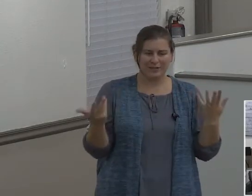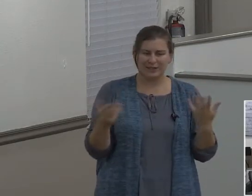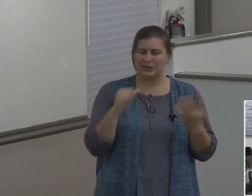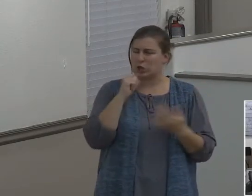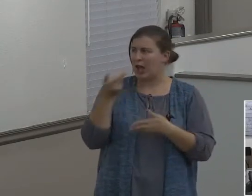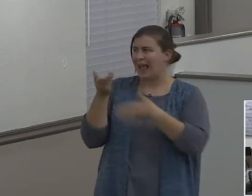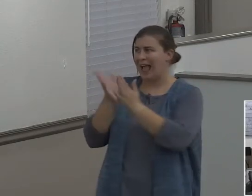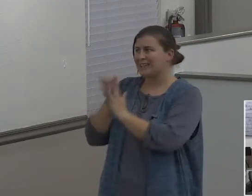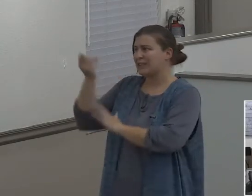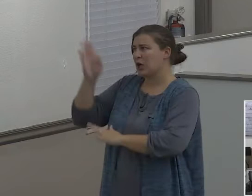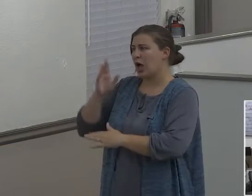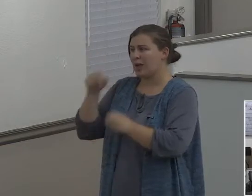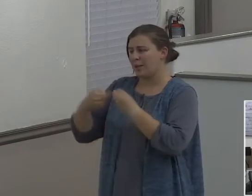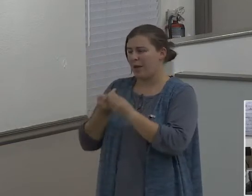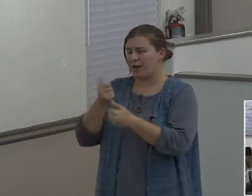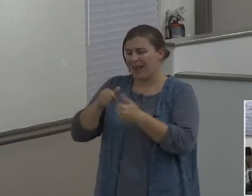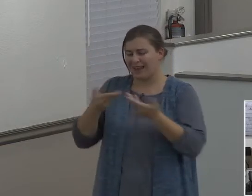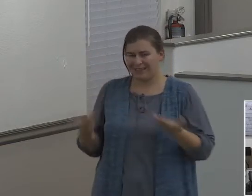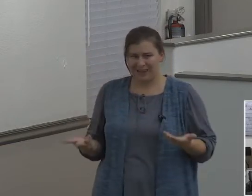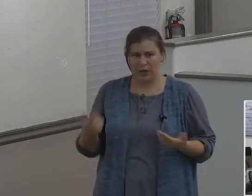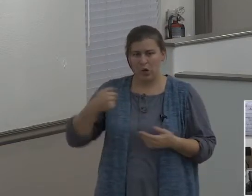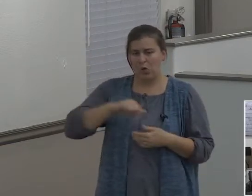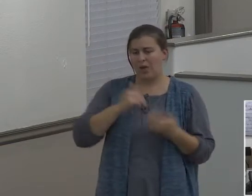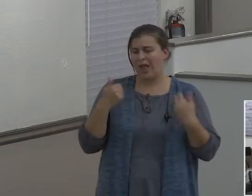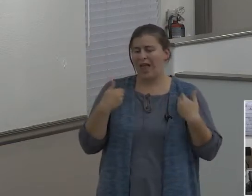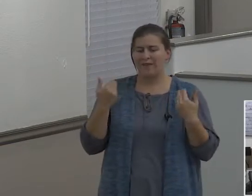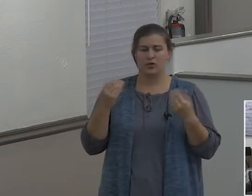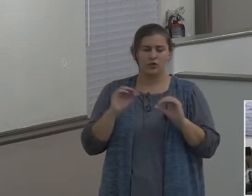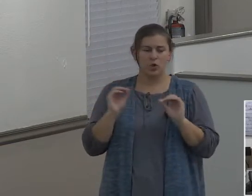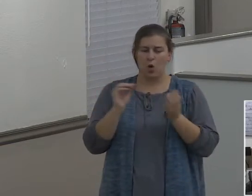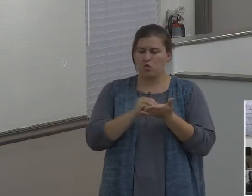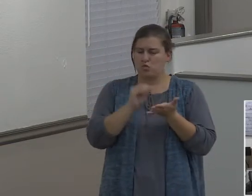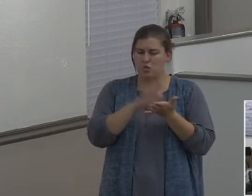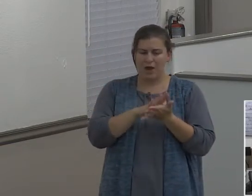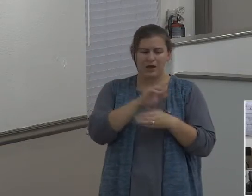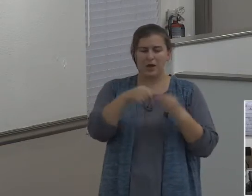no record of him seeking the Lord at all.